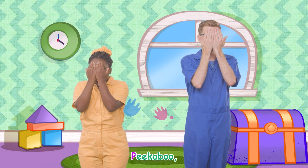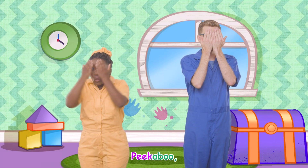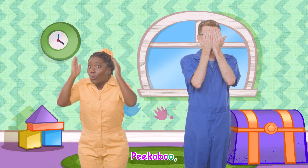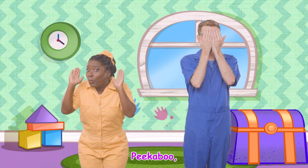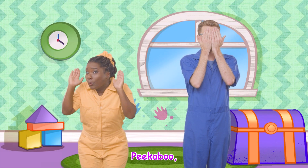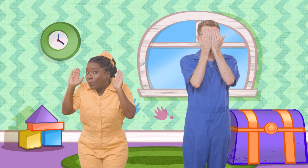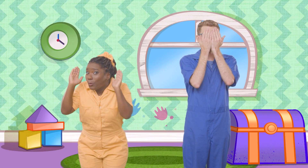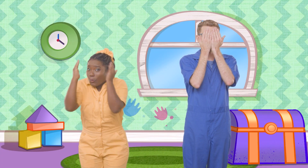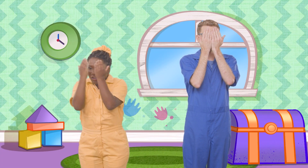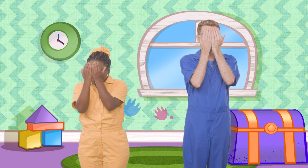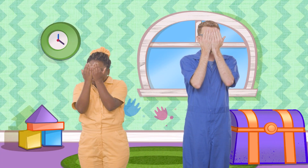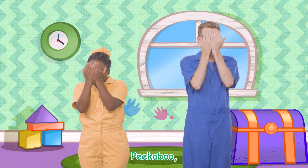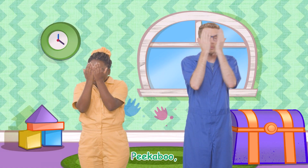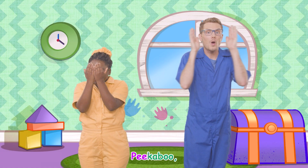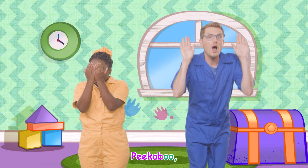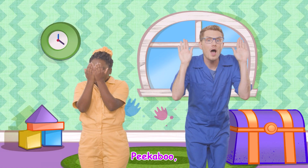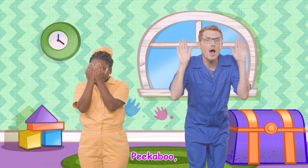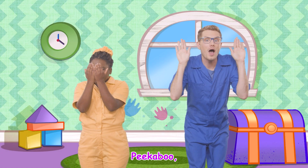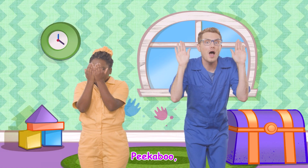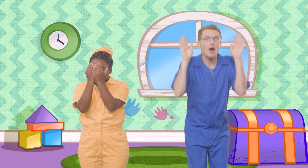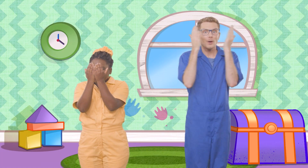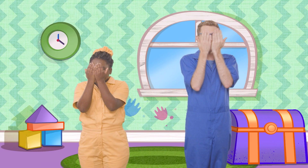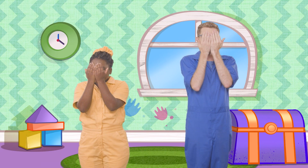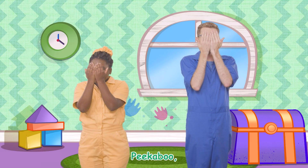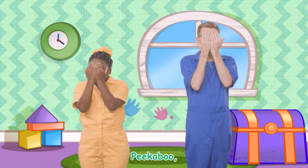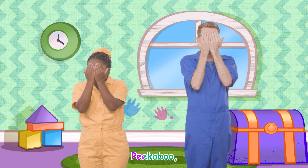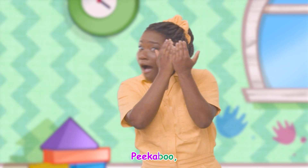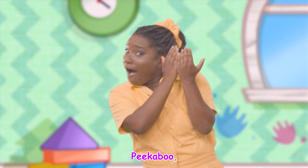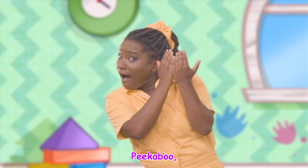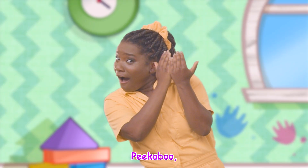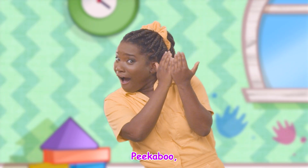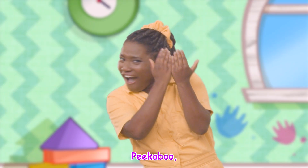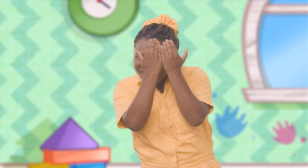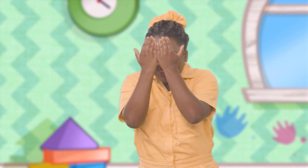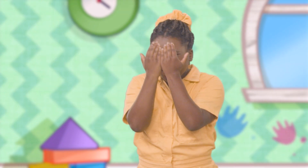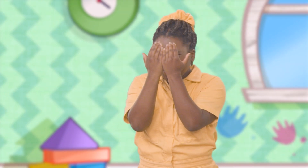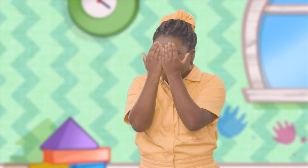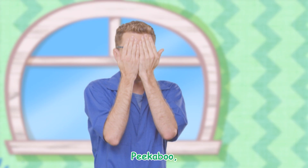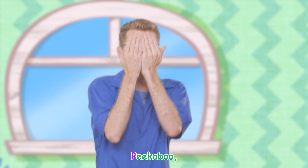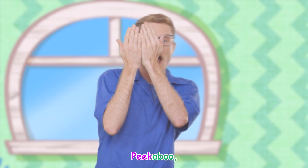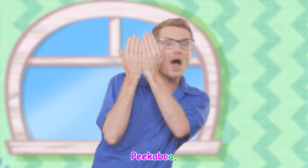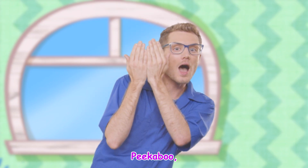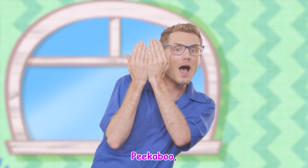Peek-a-boo Peek-a-boo Peek-a-boo Peek Peek-a-boo